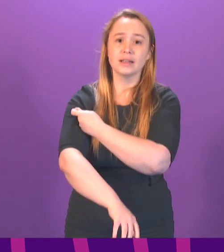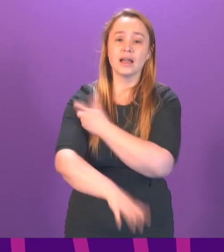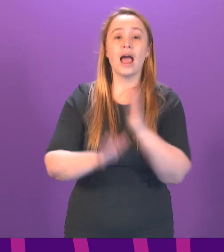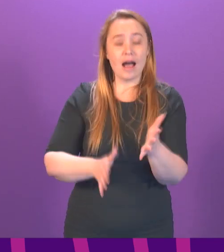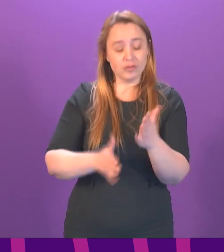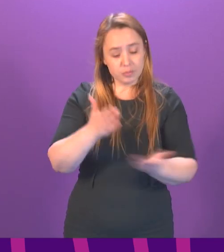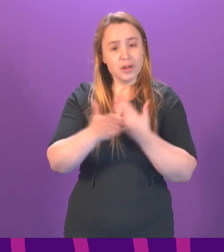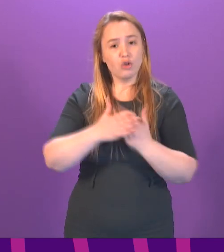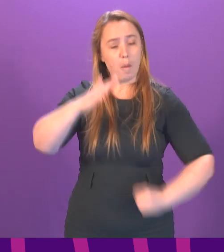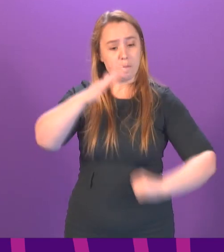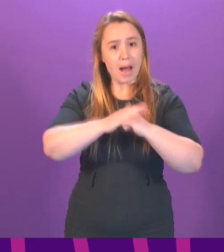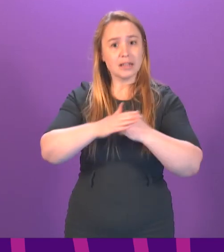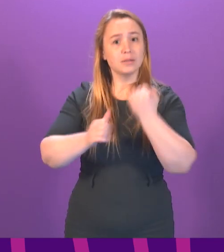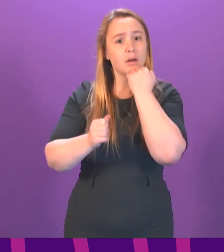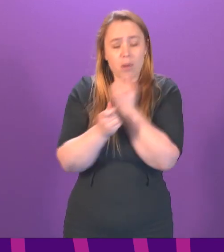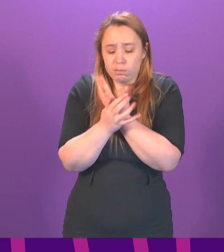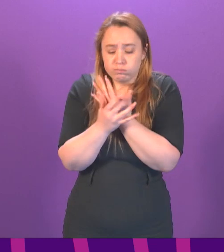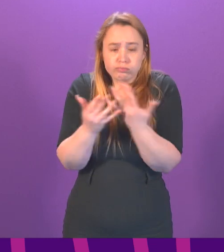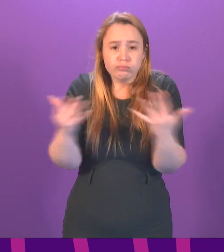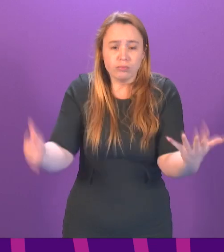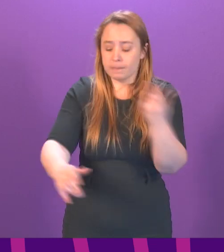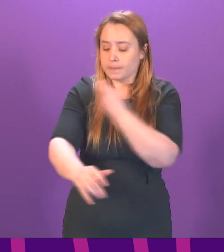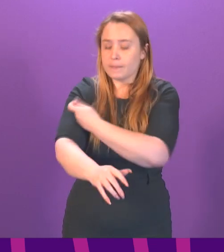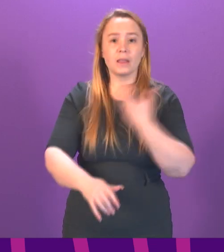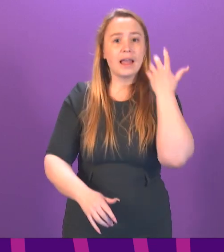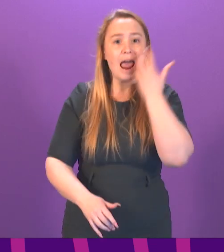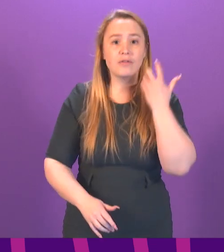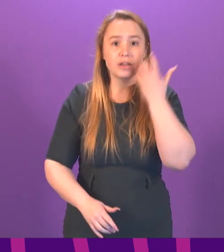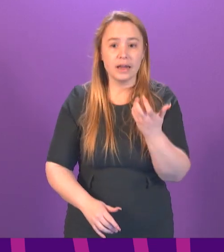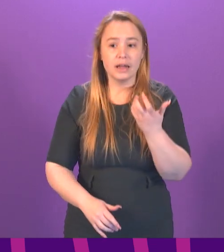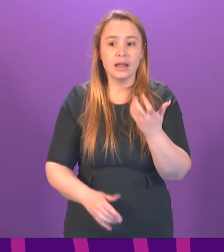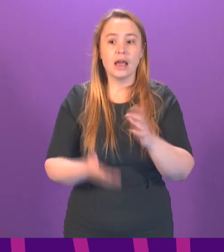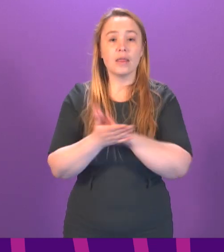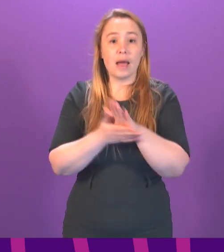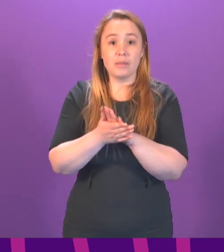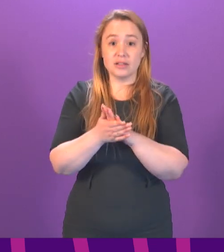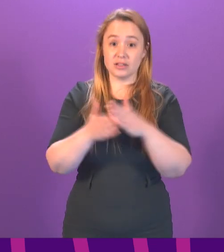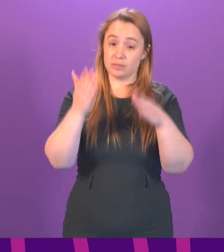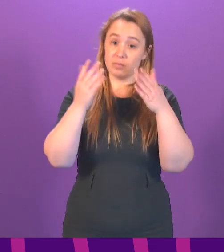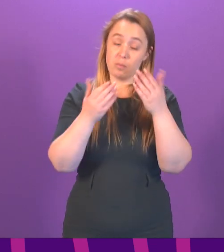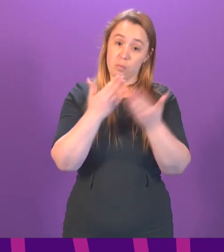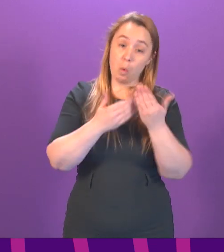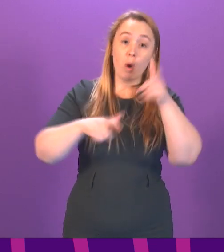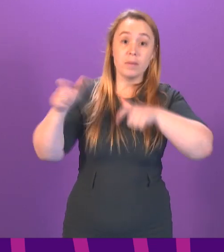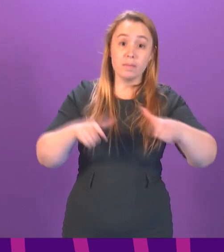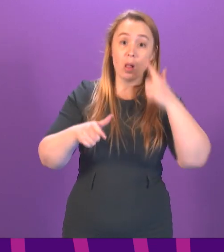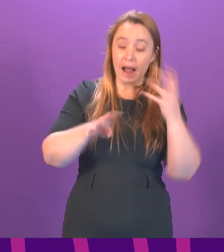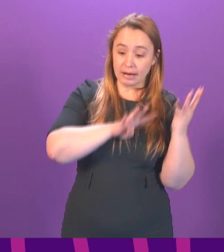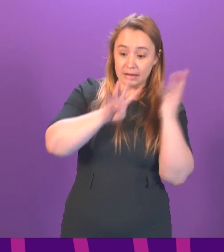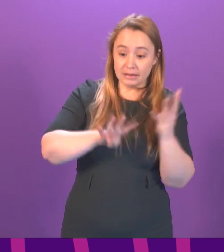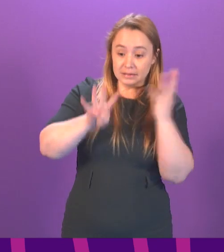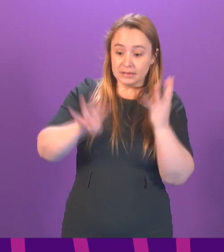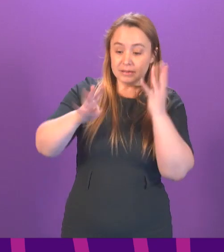number of people are vaccinated each day and more people can then move up the pure. First Minister.